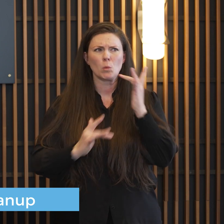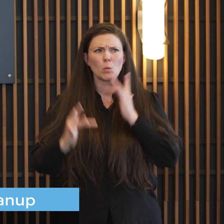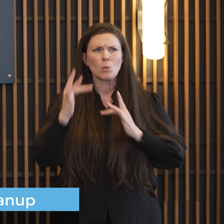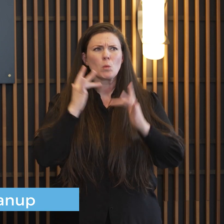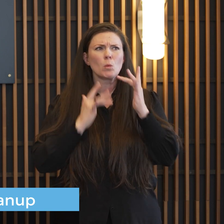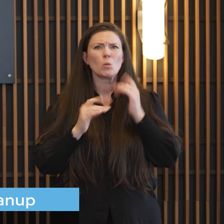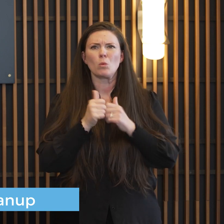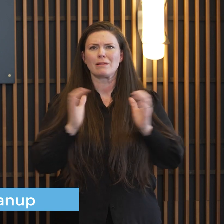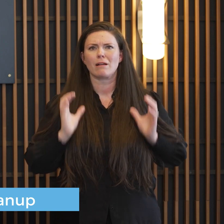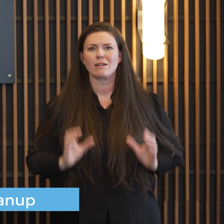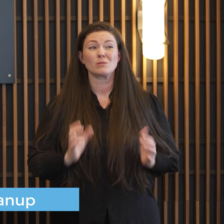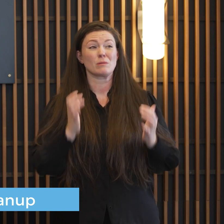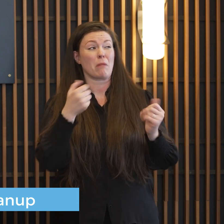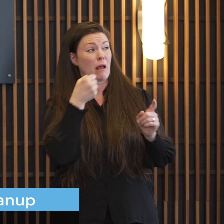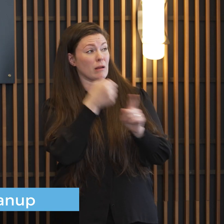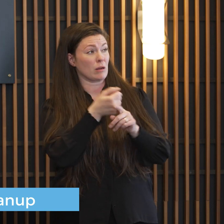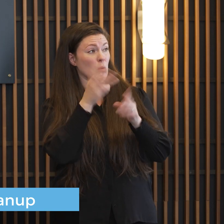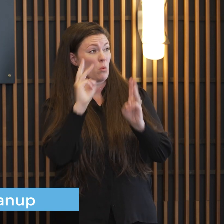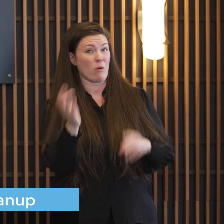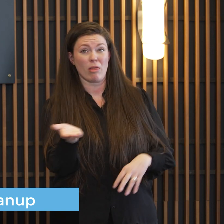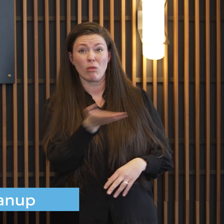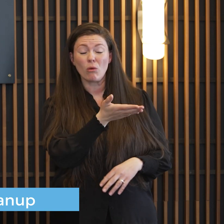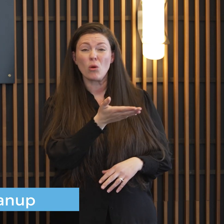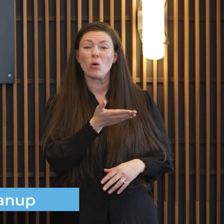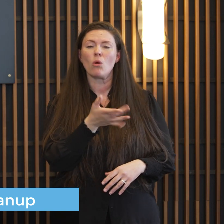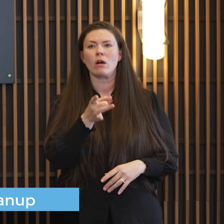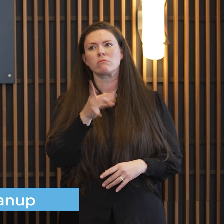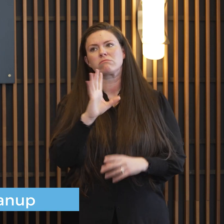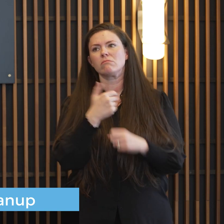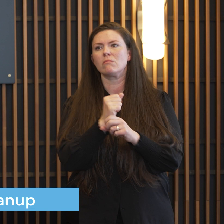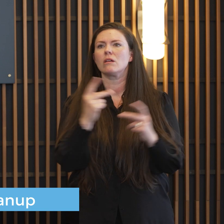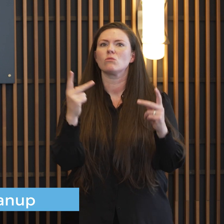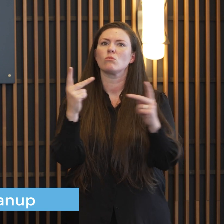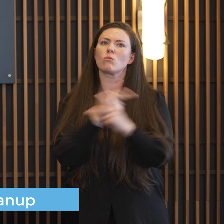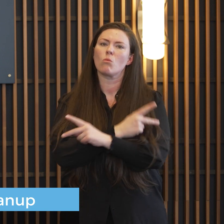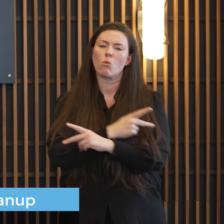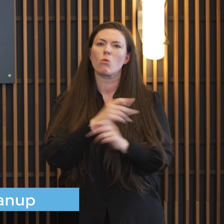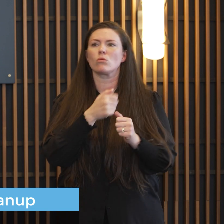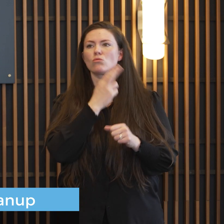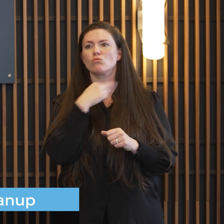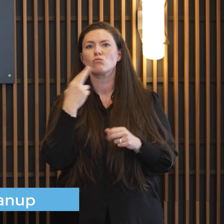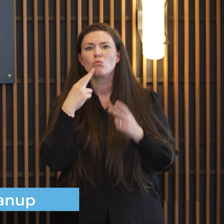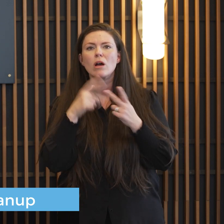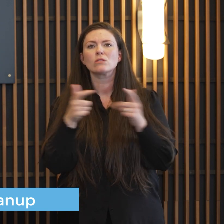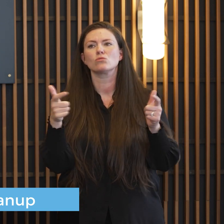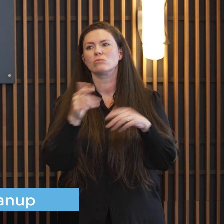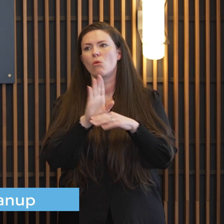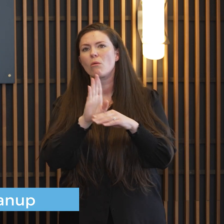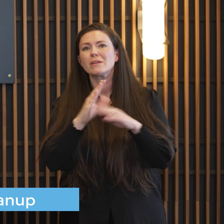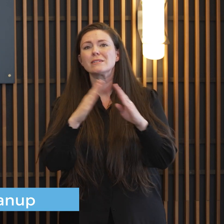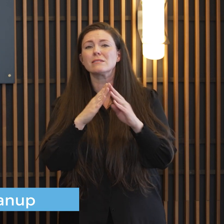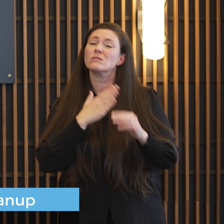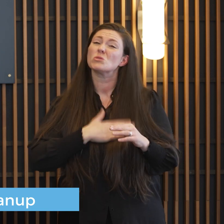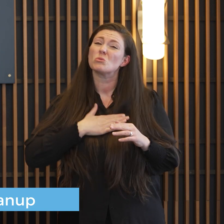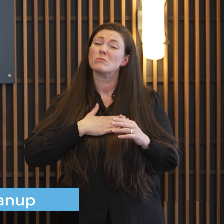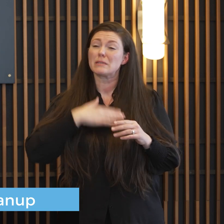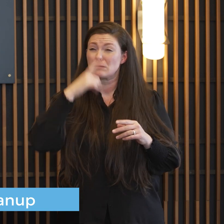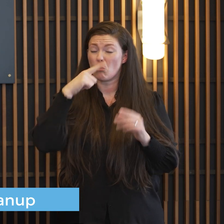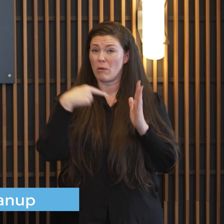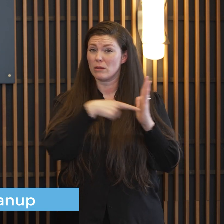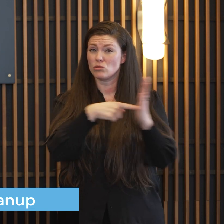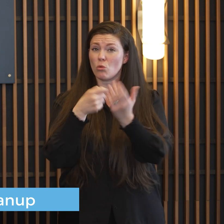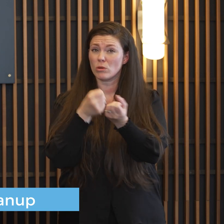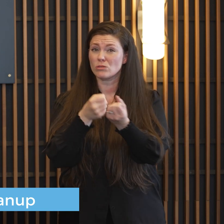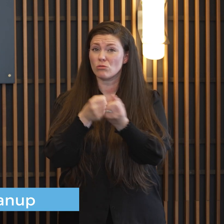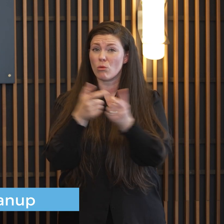with this weather event it's really really taken a toll on our restaurants and small business community so if you can support our small business